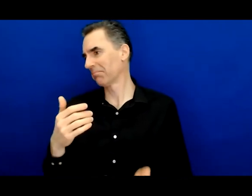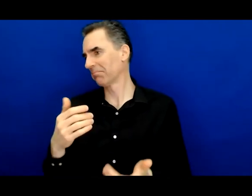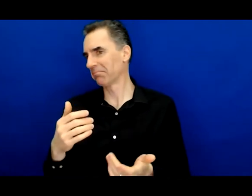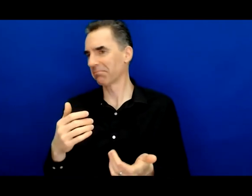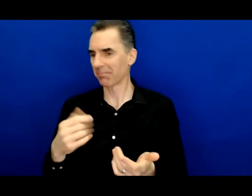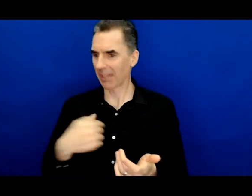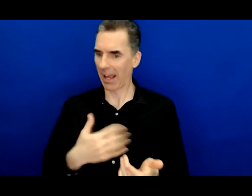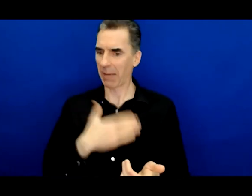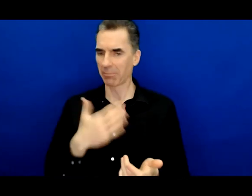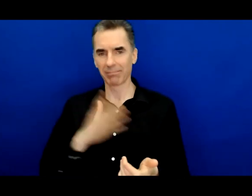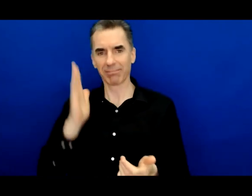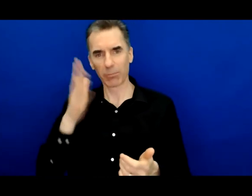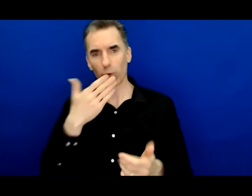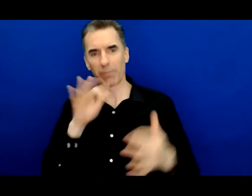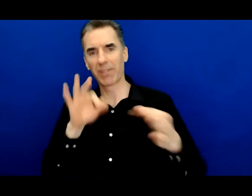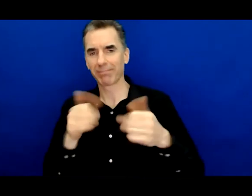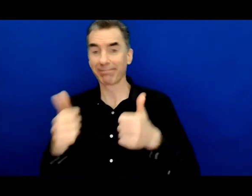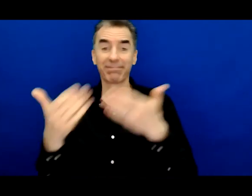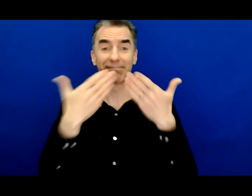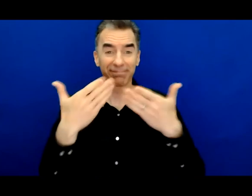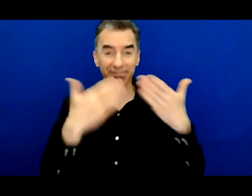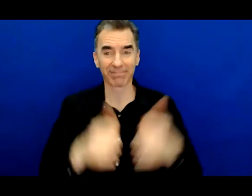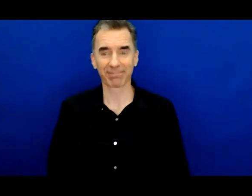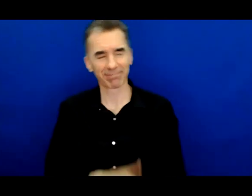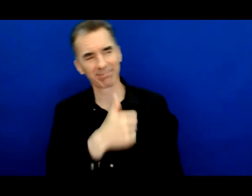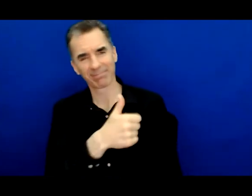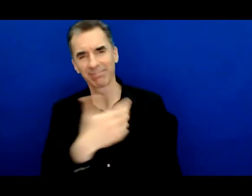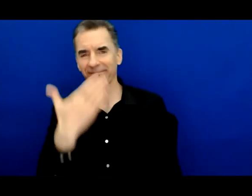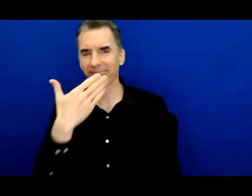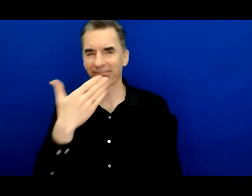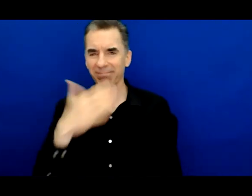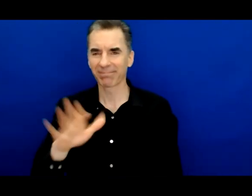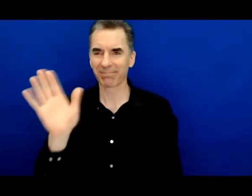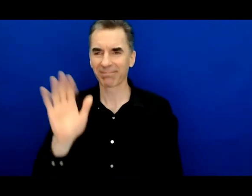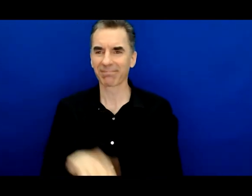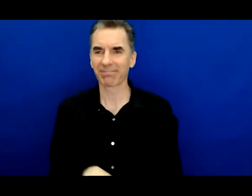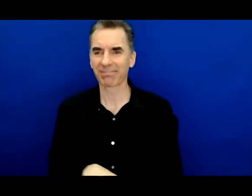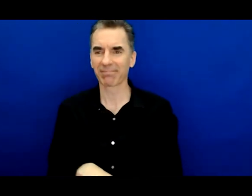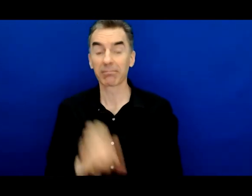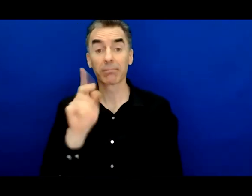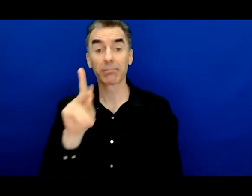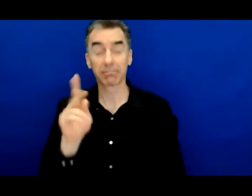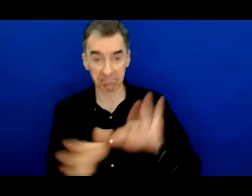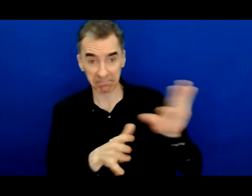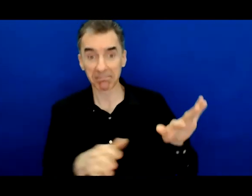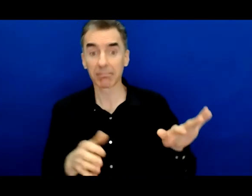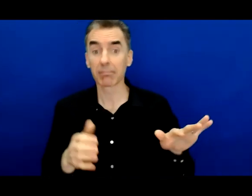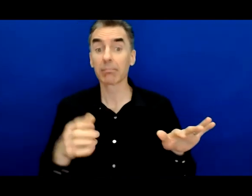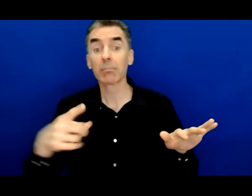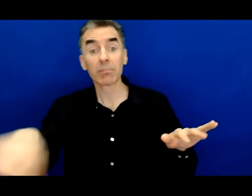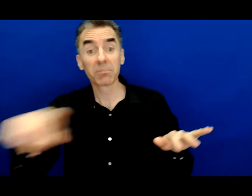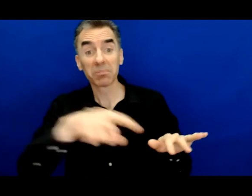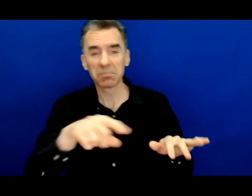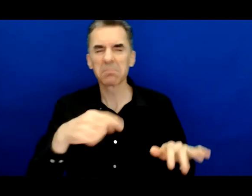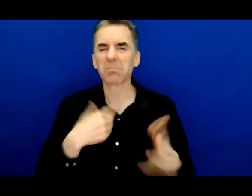that as a feedback thanks everyone absolutely thank you and so for everyone else just a couple